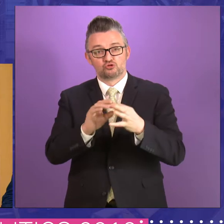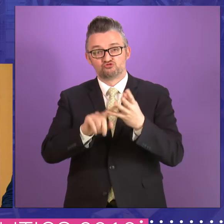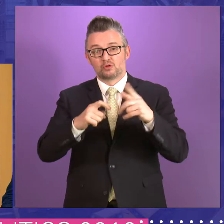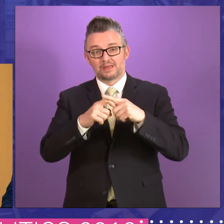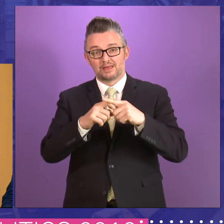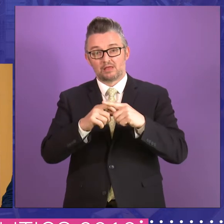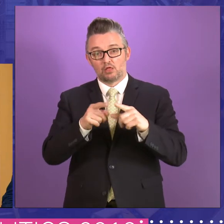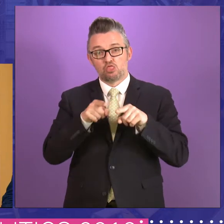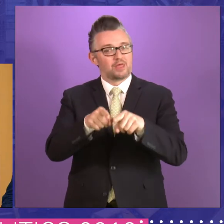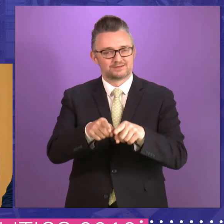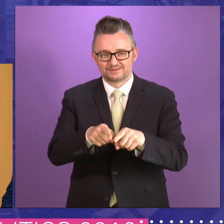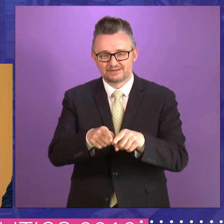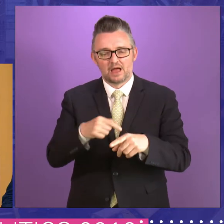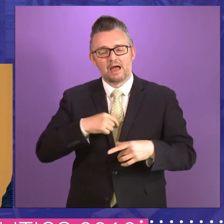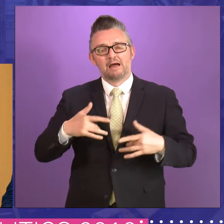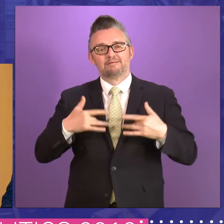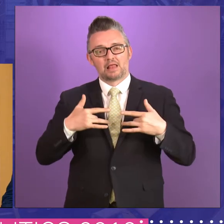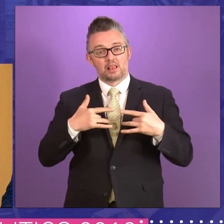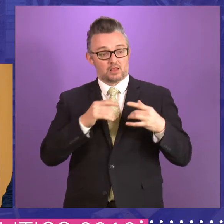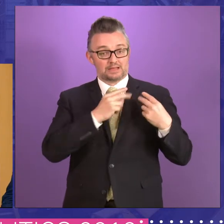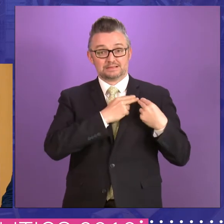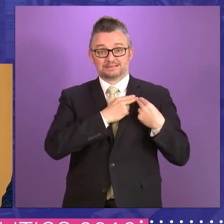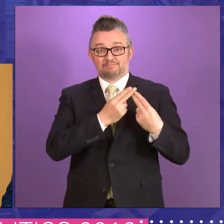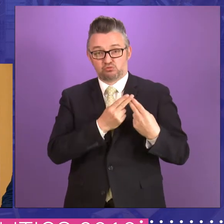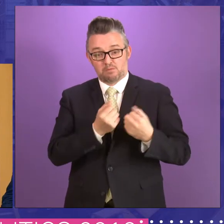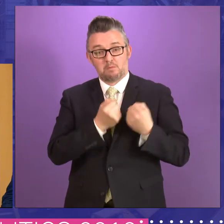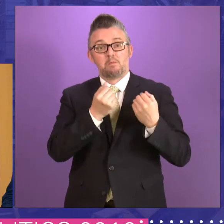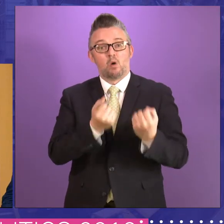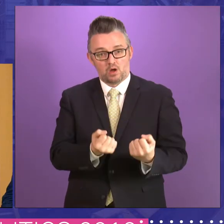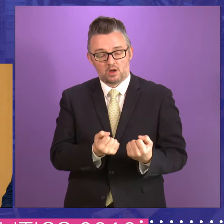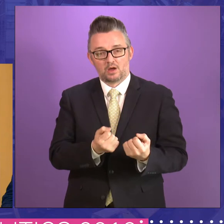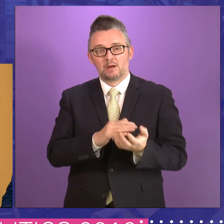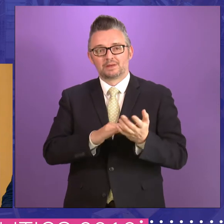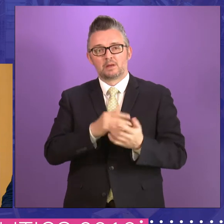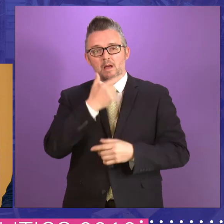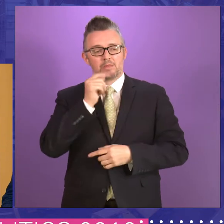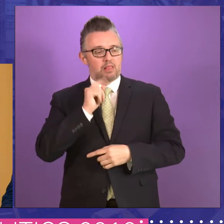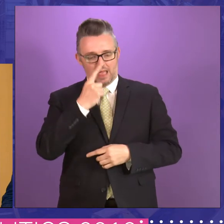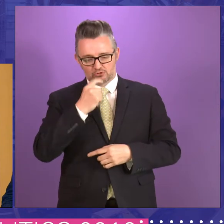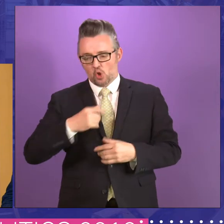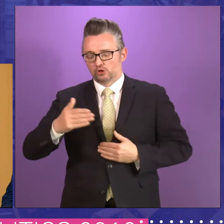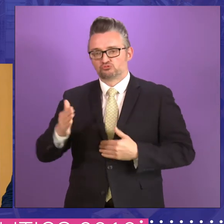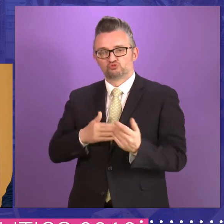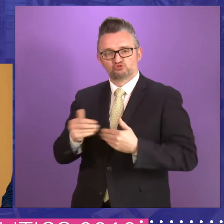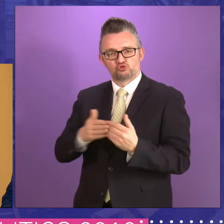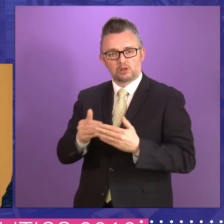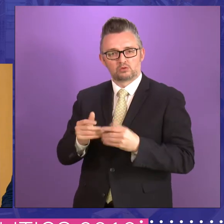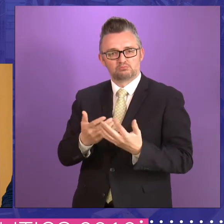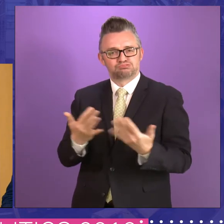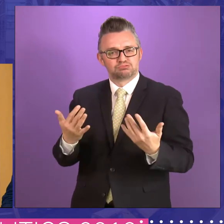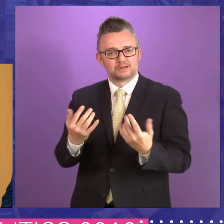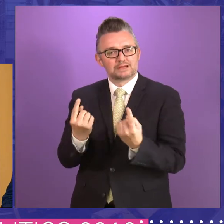devolution did was it gave people a confidence that they could address a lot of domestic issues locally in Scotland.